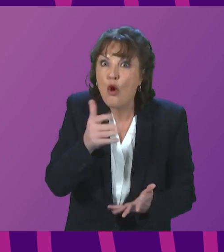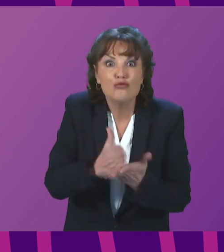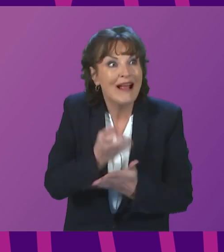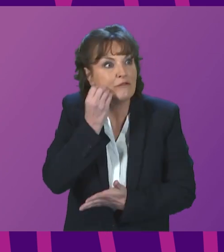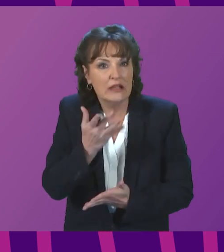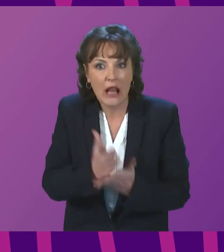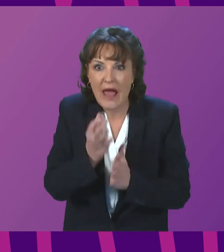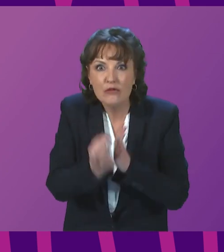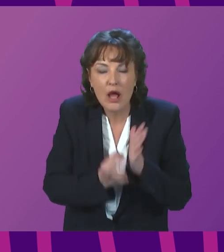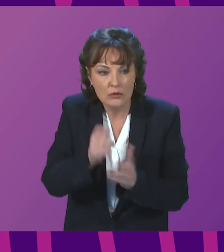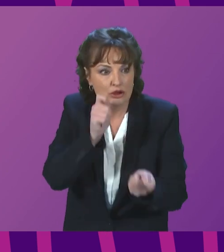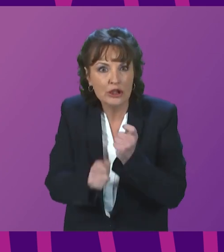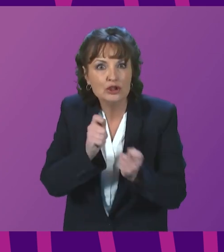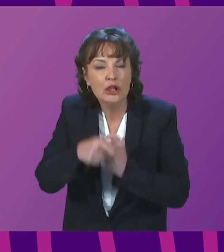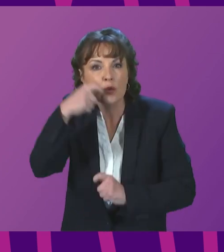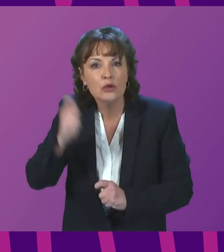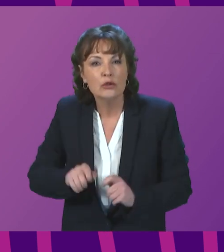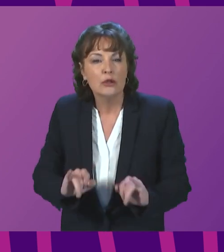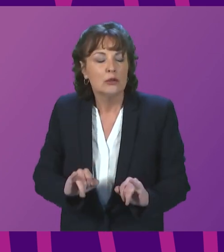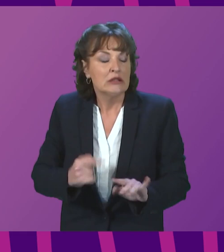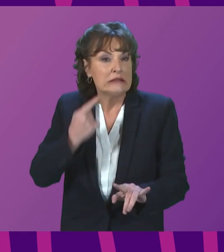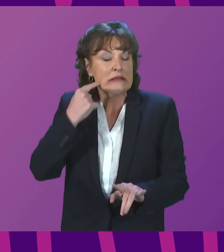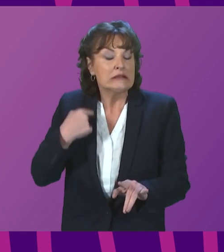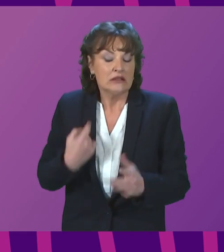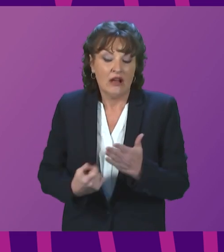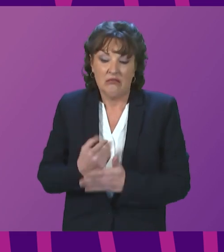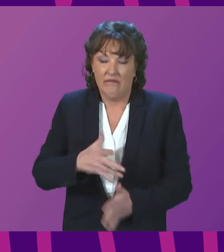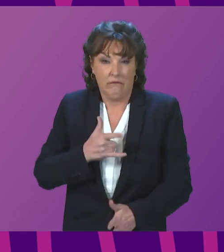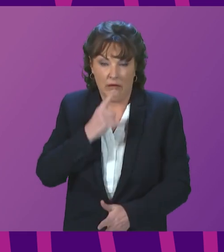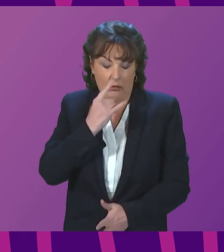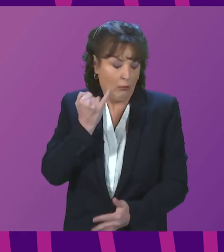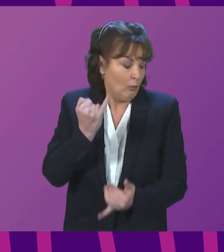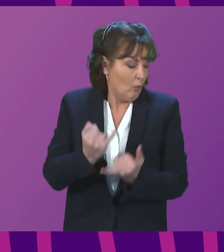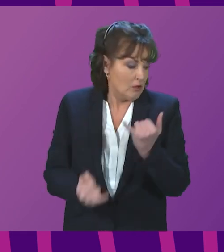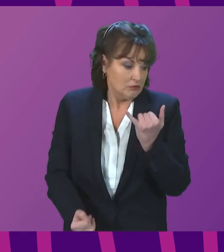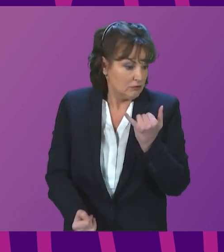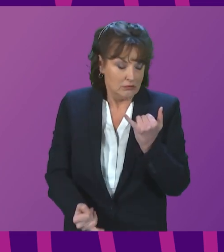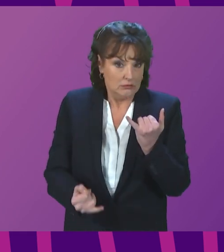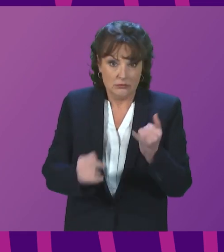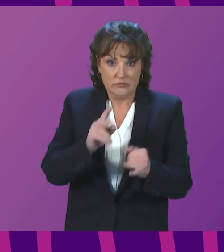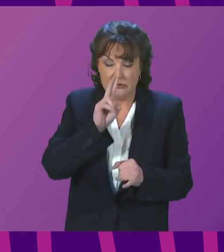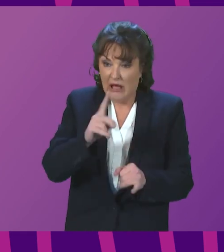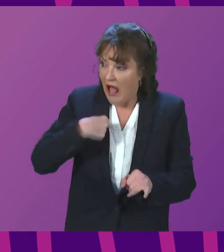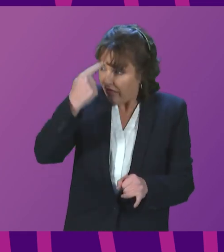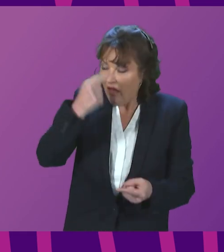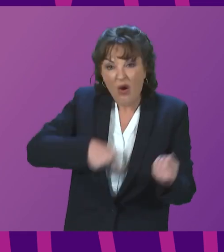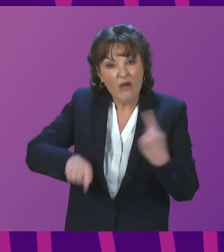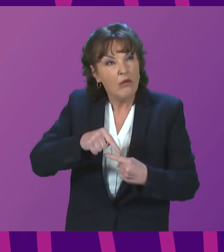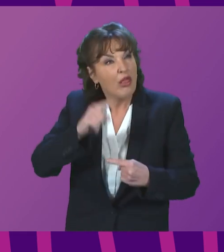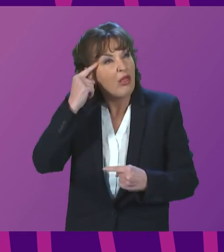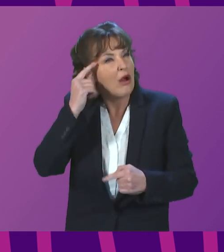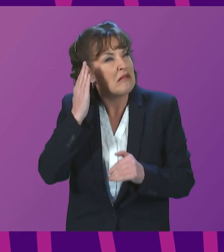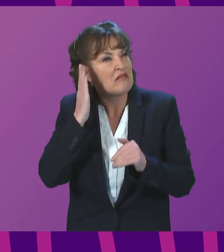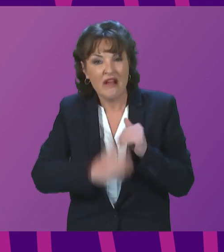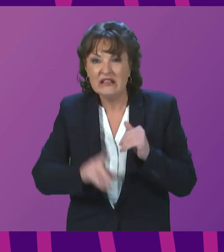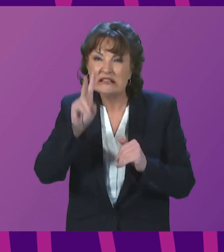basis. Yesterday's developments were a new low, a low that I believe all of us hoped we would never see the